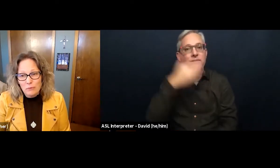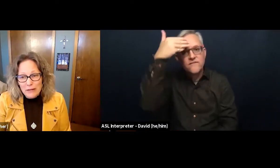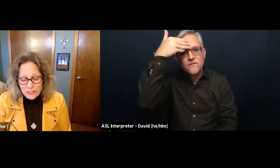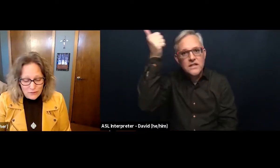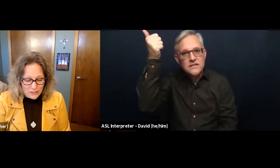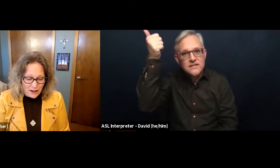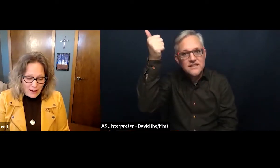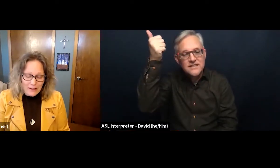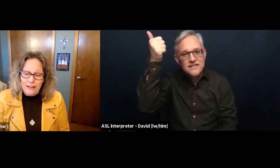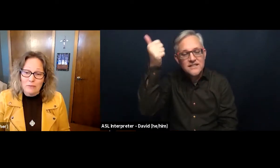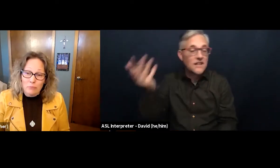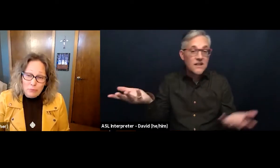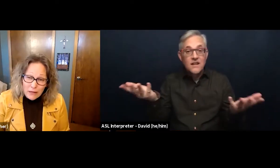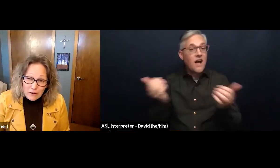reach out to God in prayer